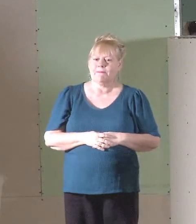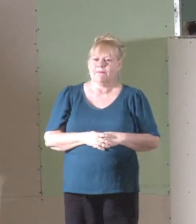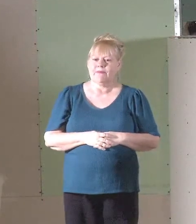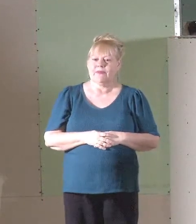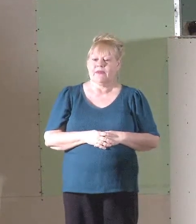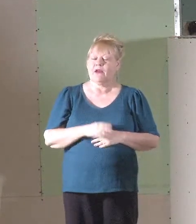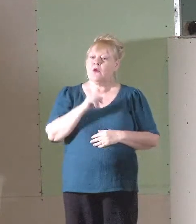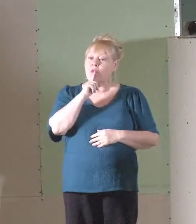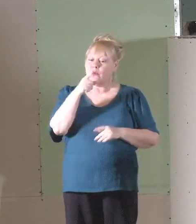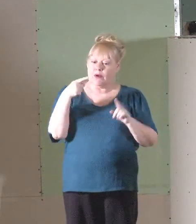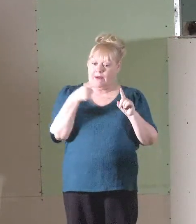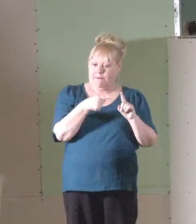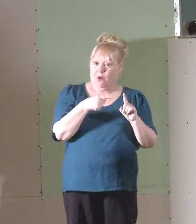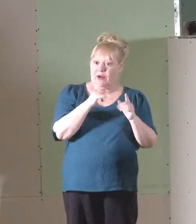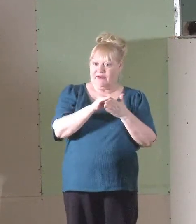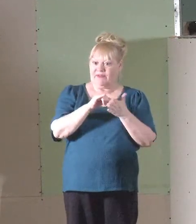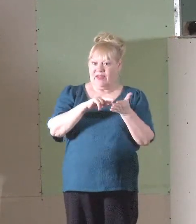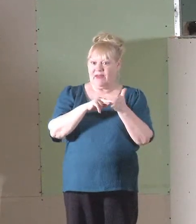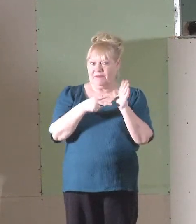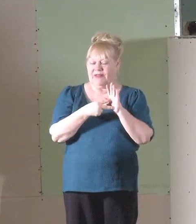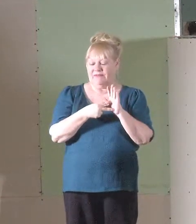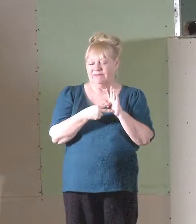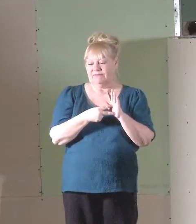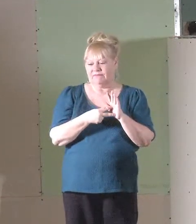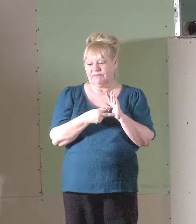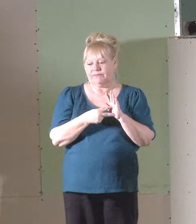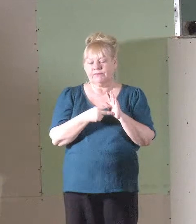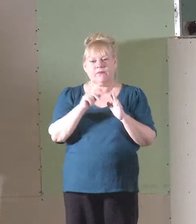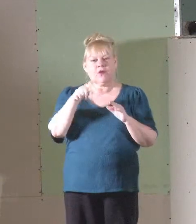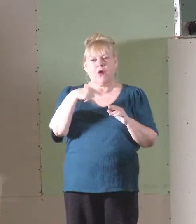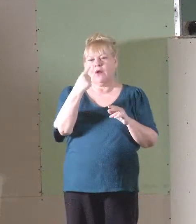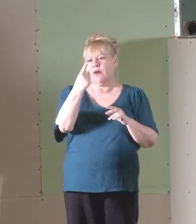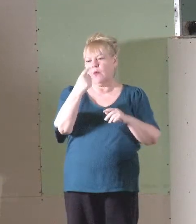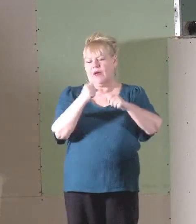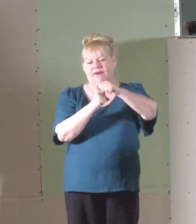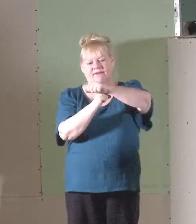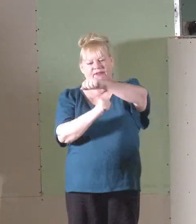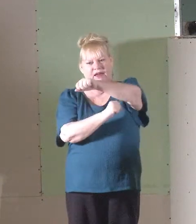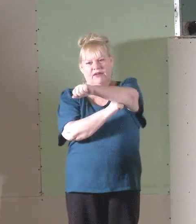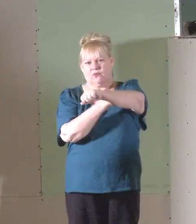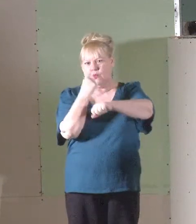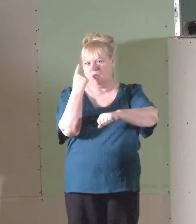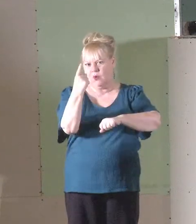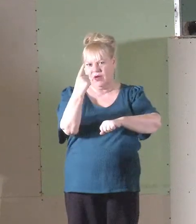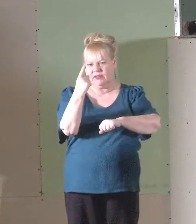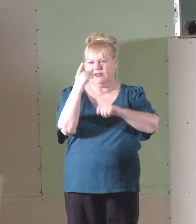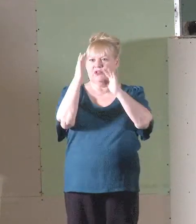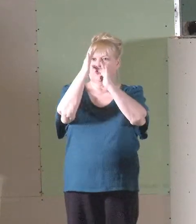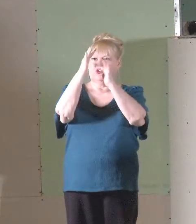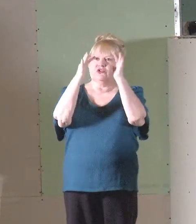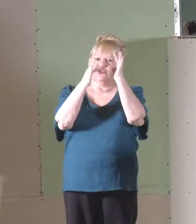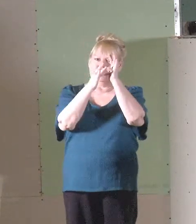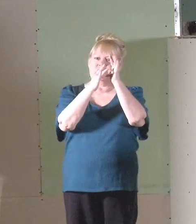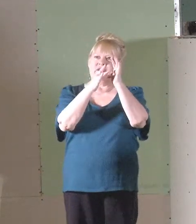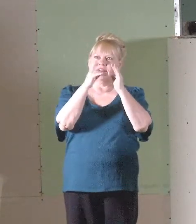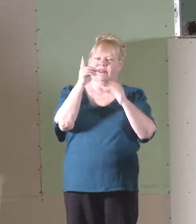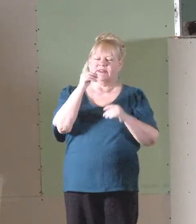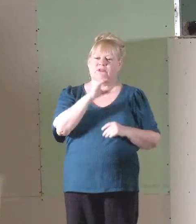Here's the real point of the metaphor. There's only one foundation. That's Jesus Christ.